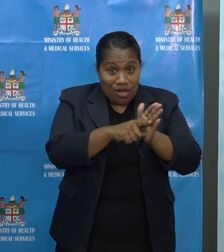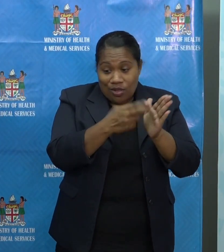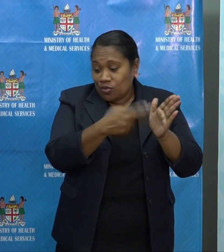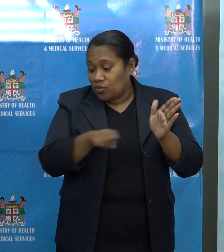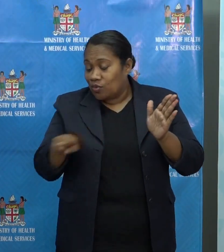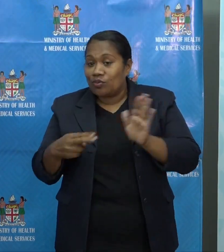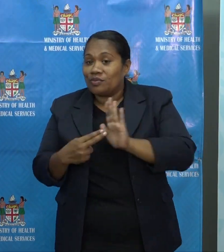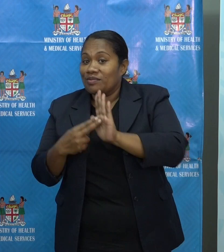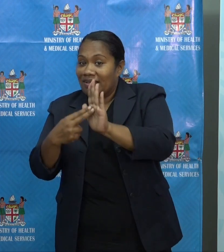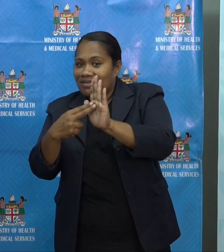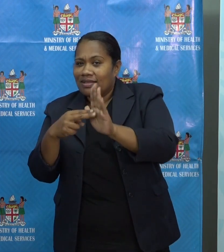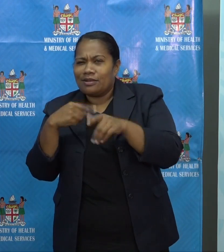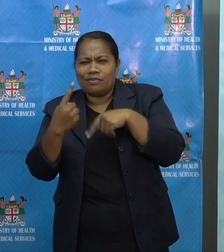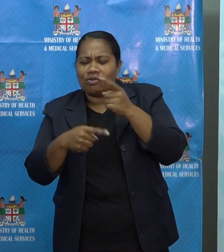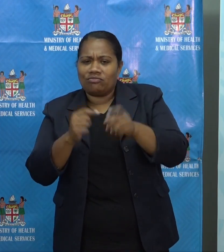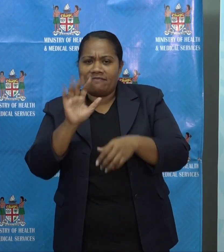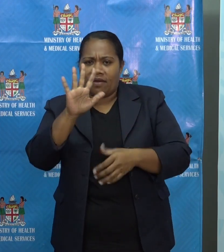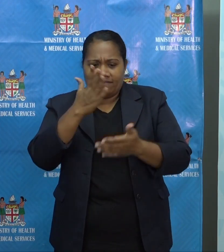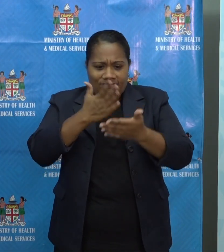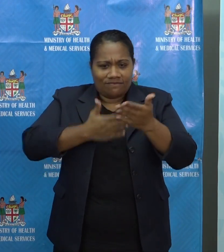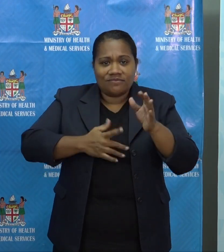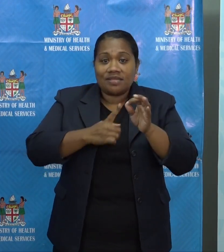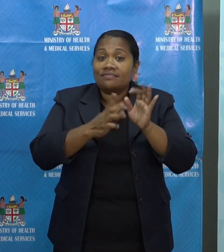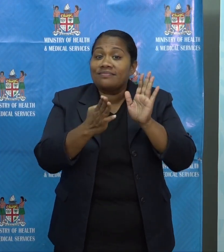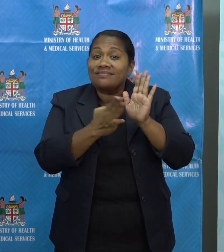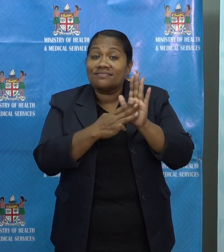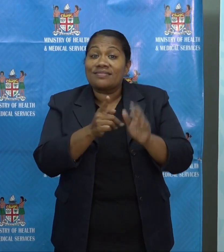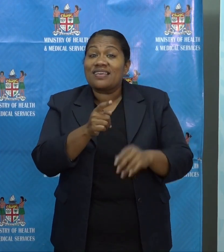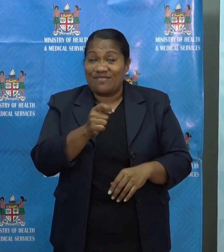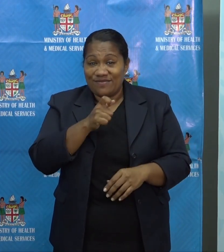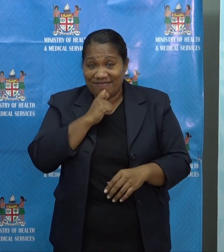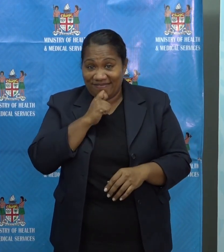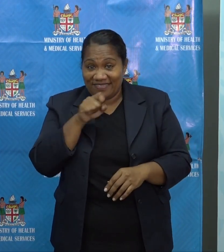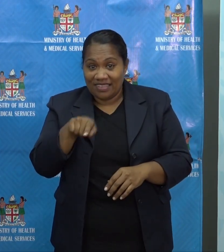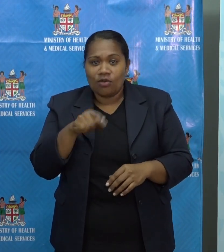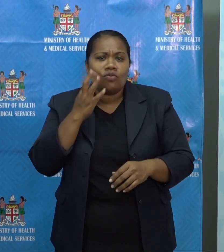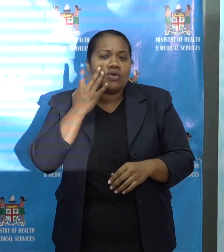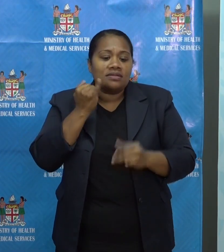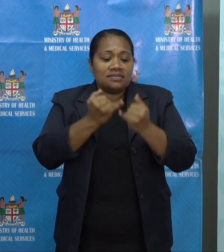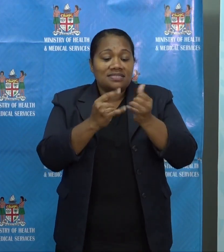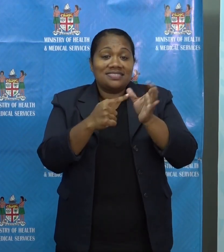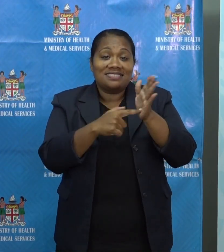Nandi at about 5.30 p.m. on Saturday, April 17.